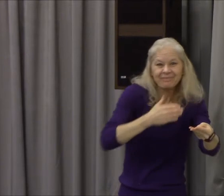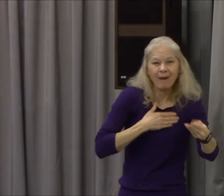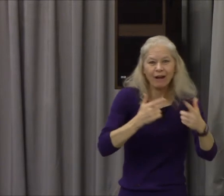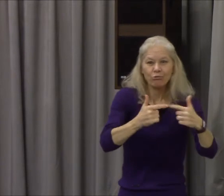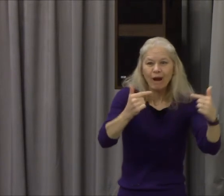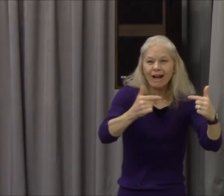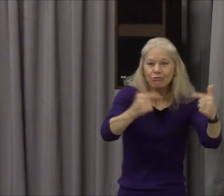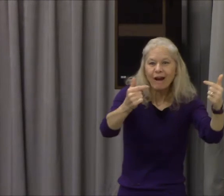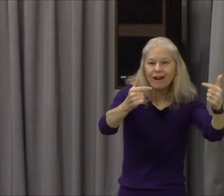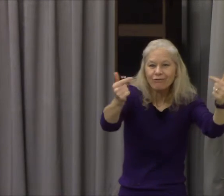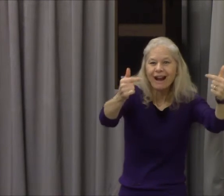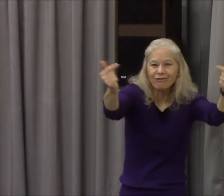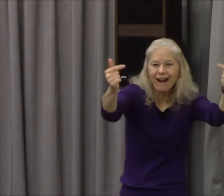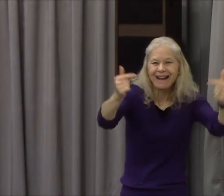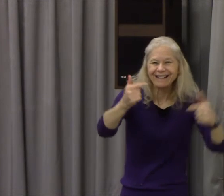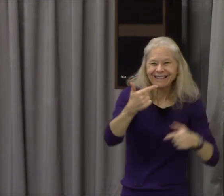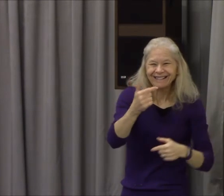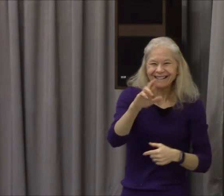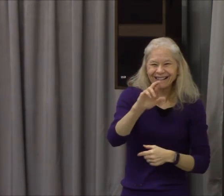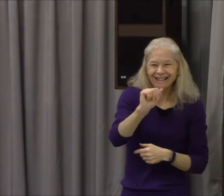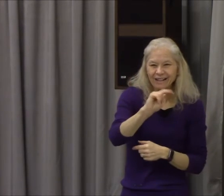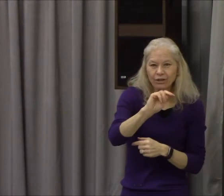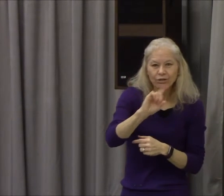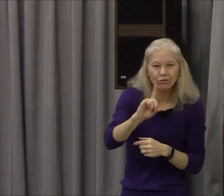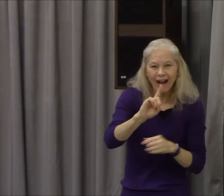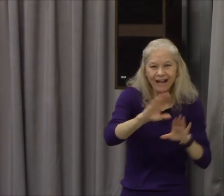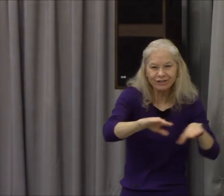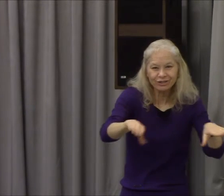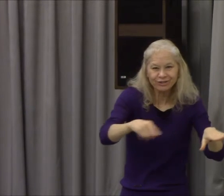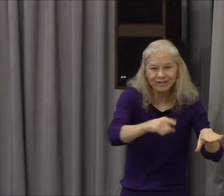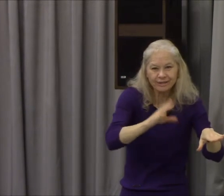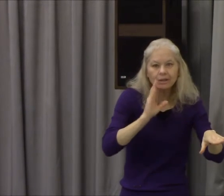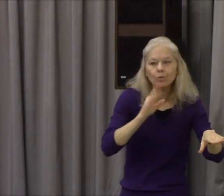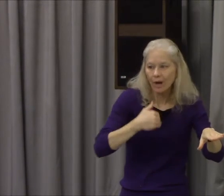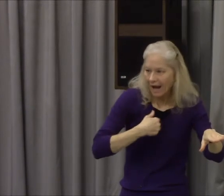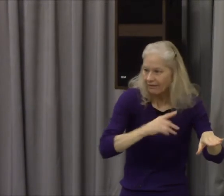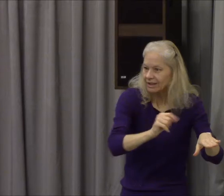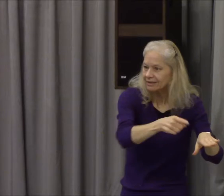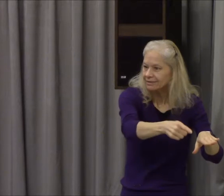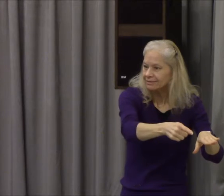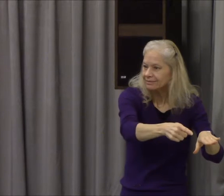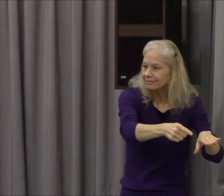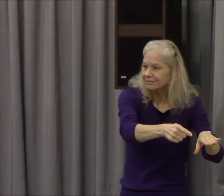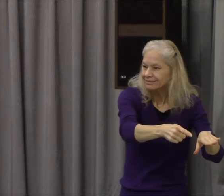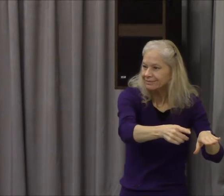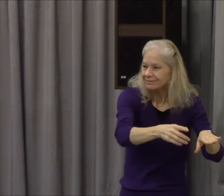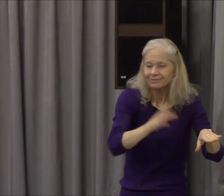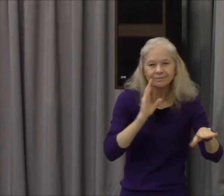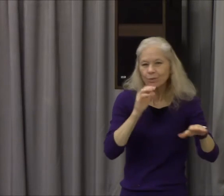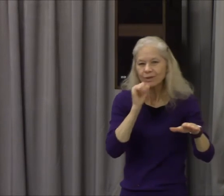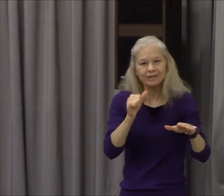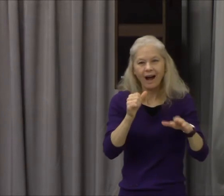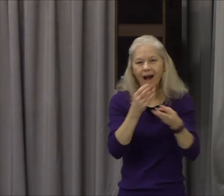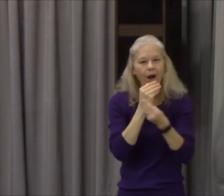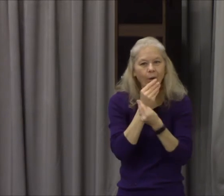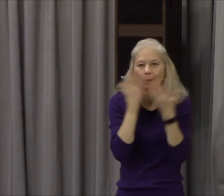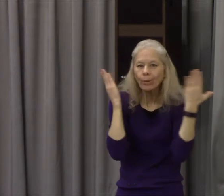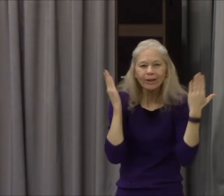this word God speaks to us and he speaks to our hearts he used to have a teacher Bible college he was Dr.